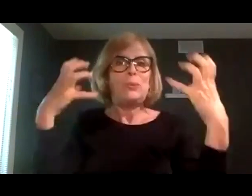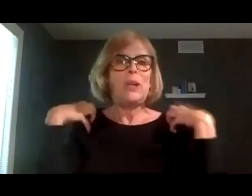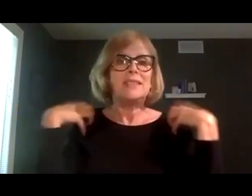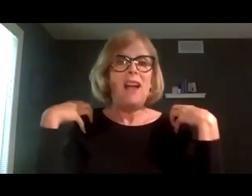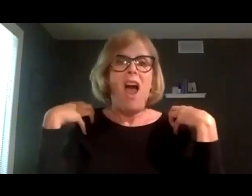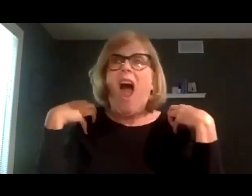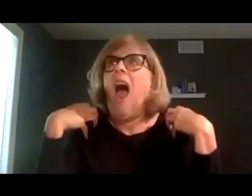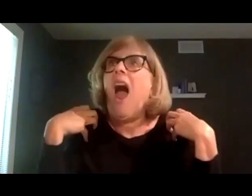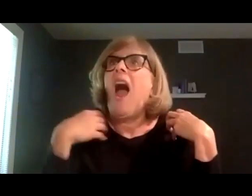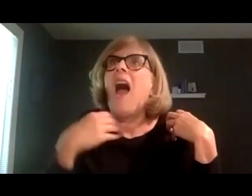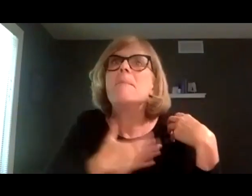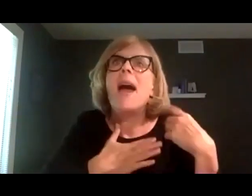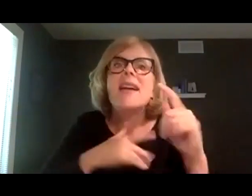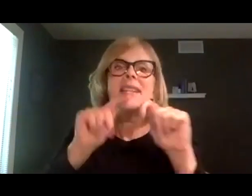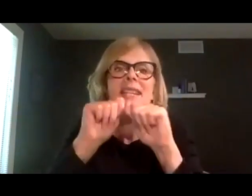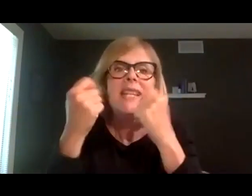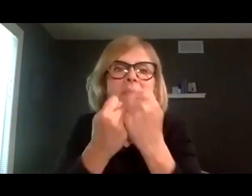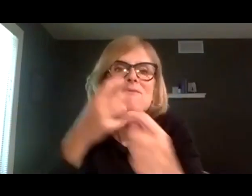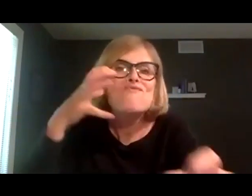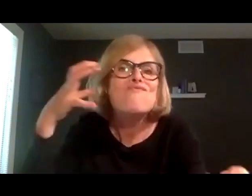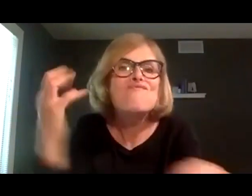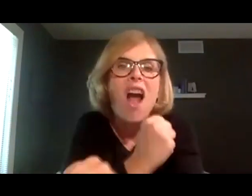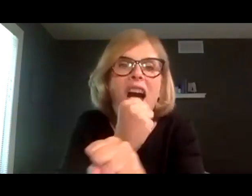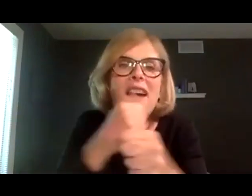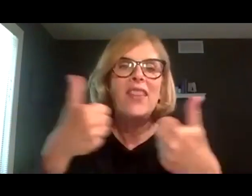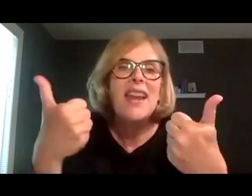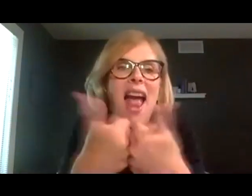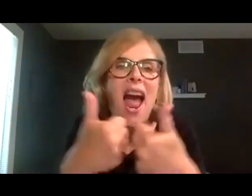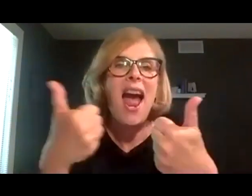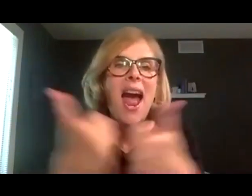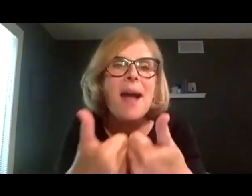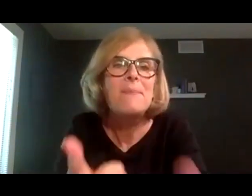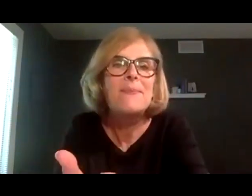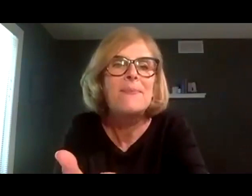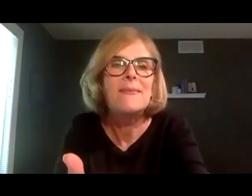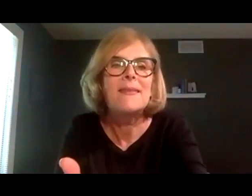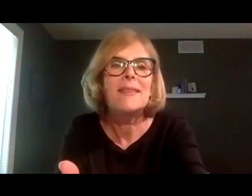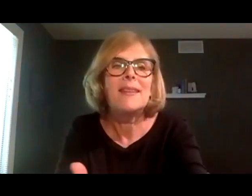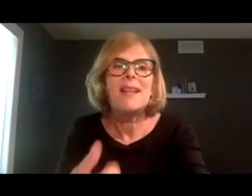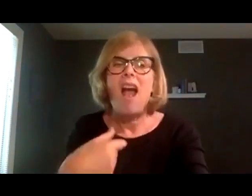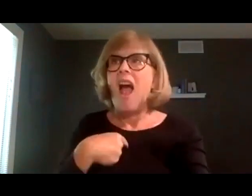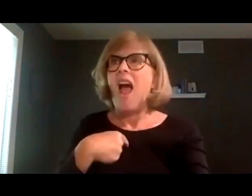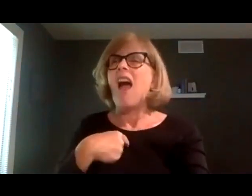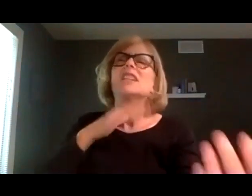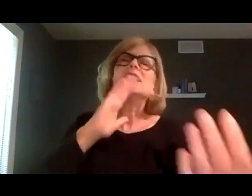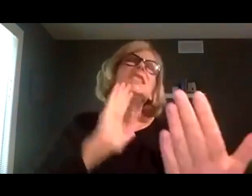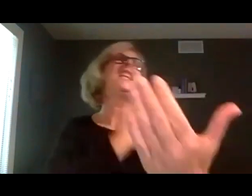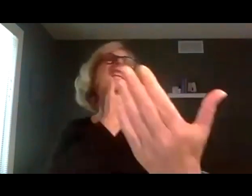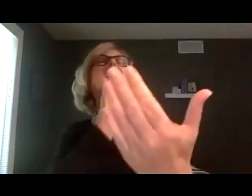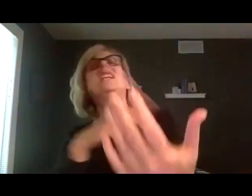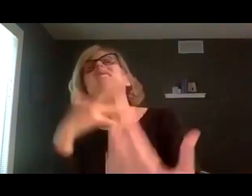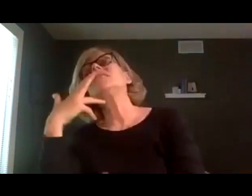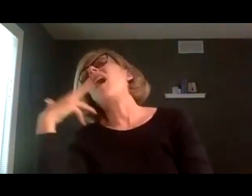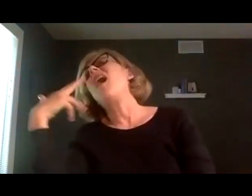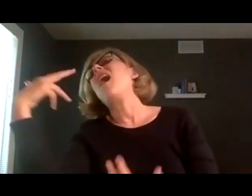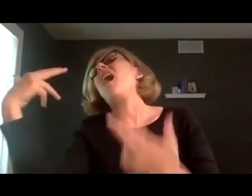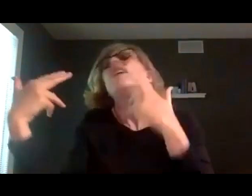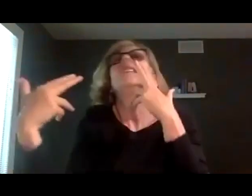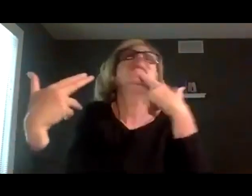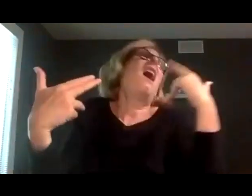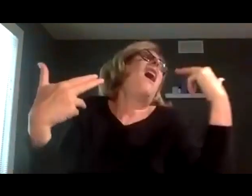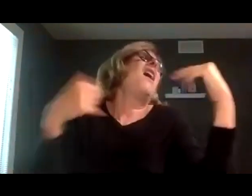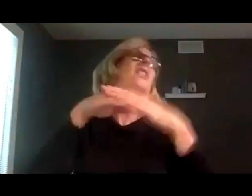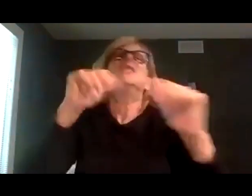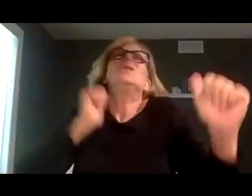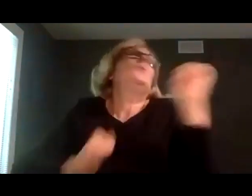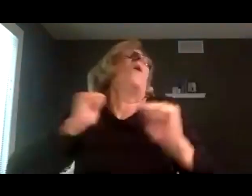I played soccer at recess and we won the game I sang in the show and both my